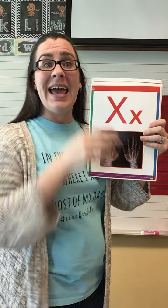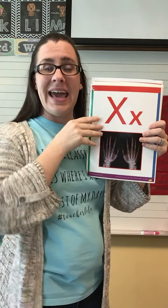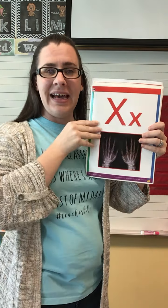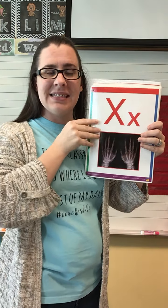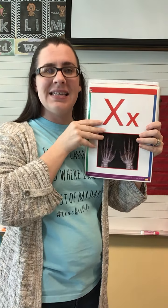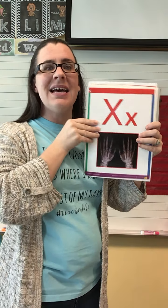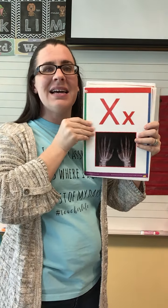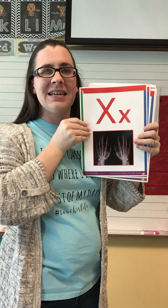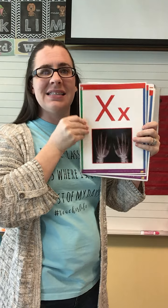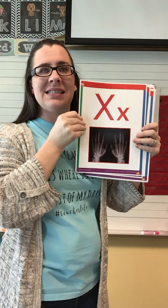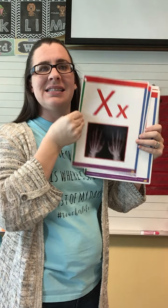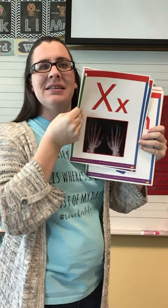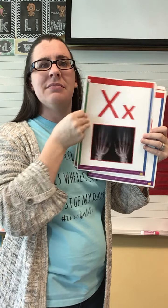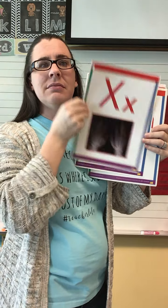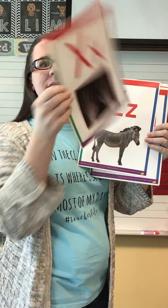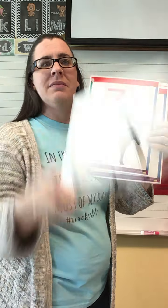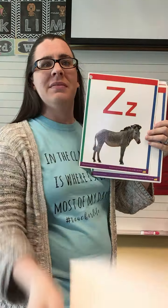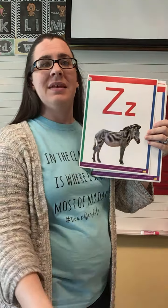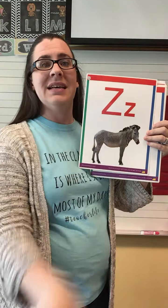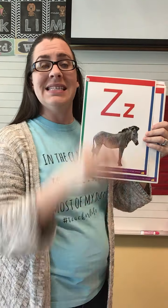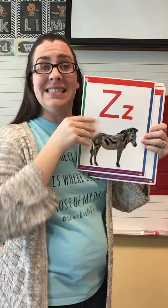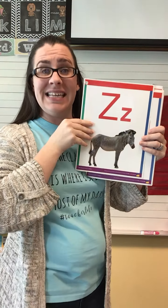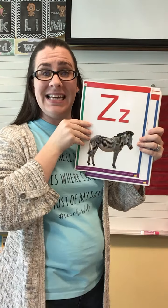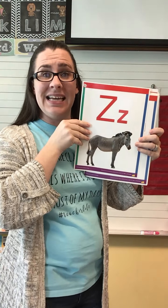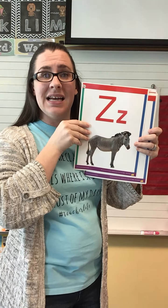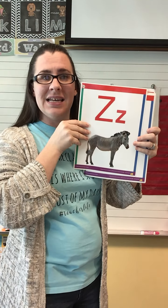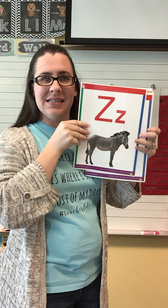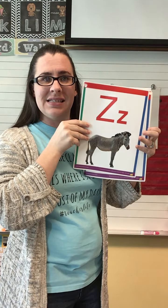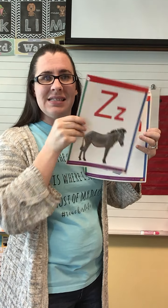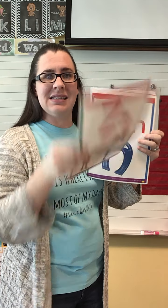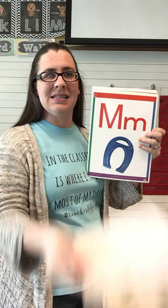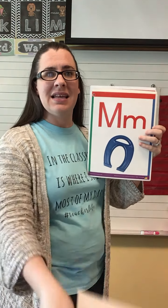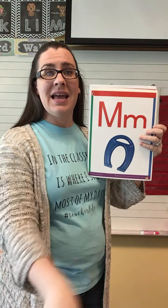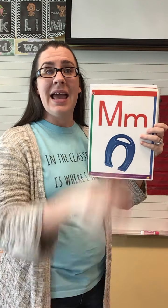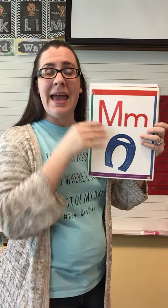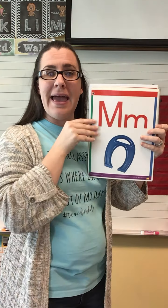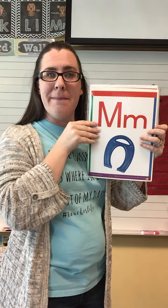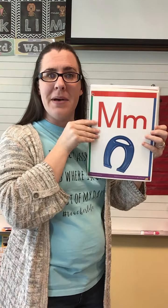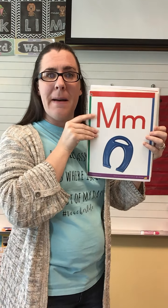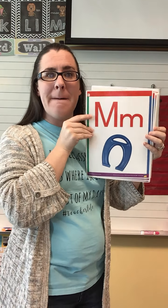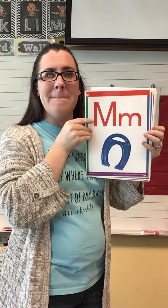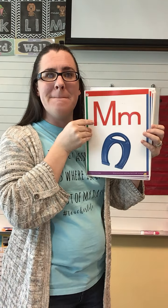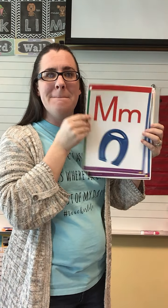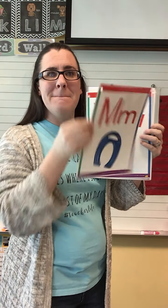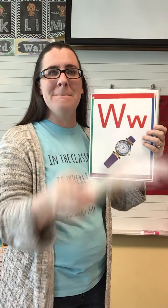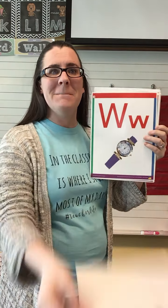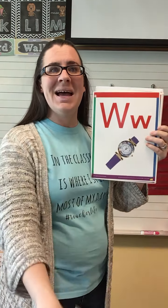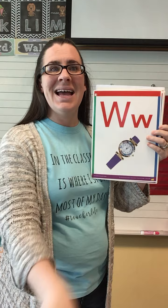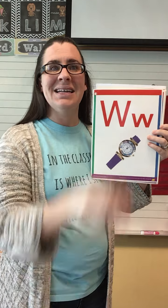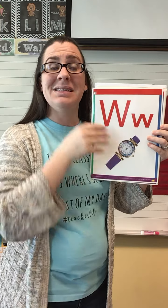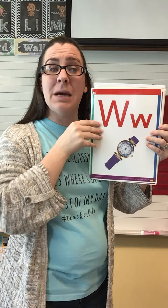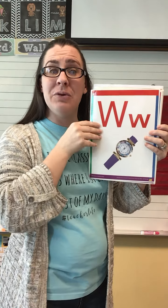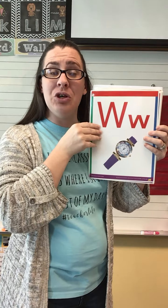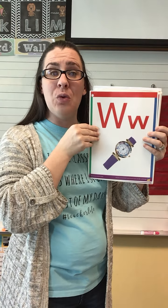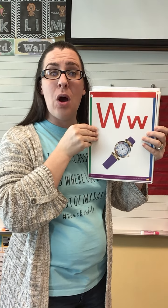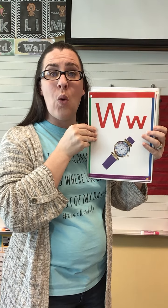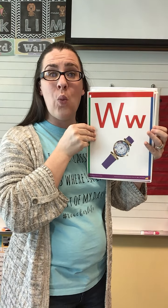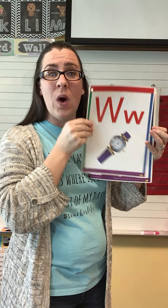x, x, z, z, m, m, w, w,